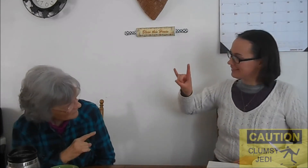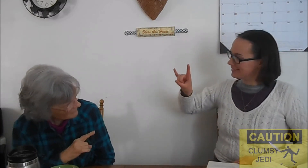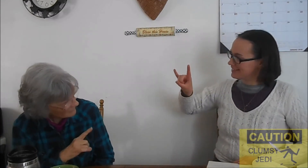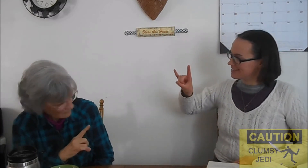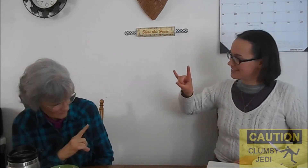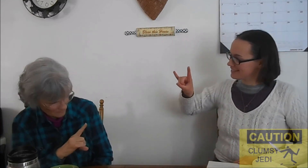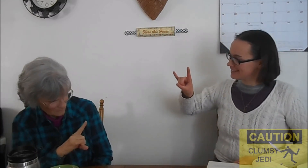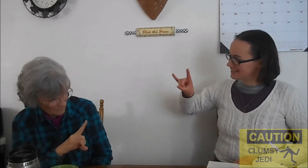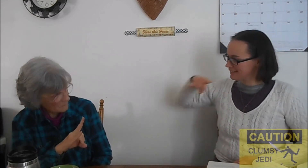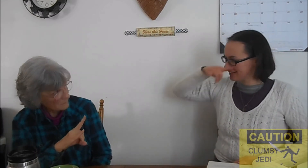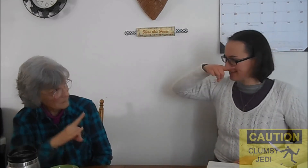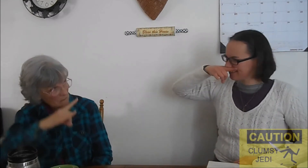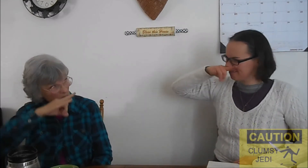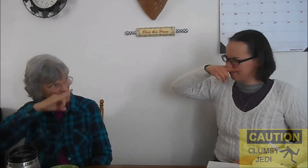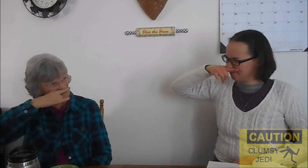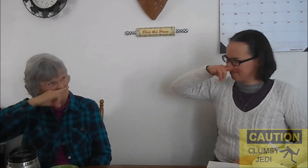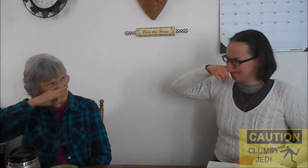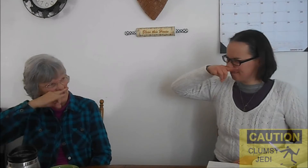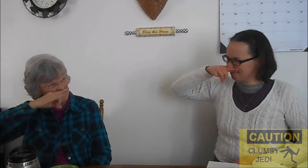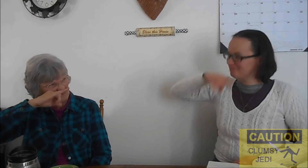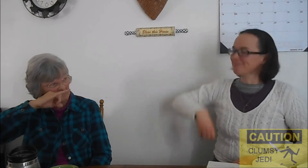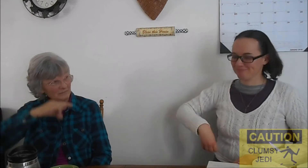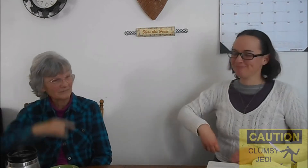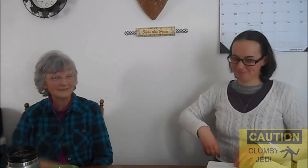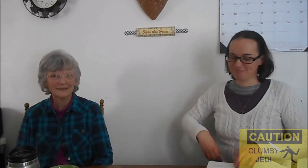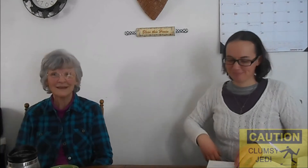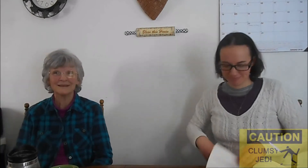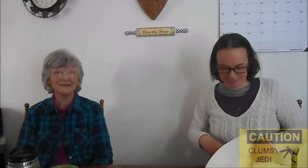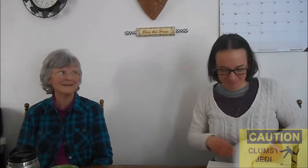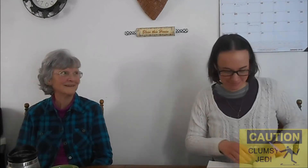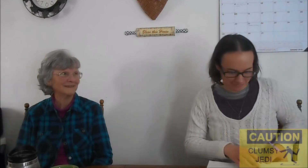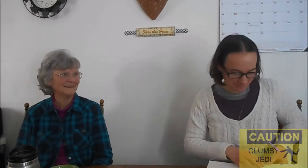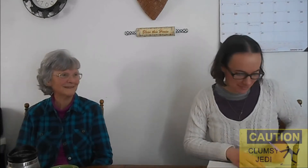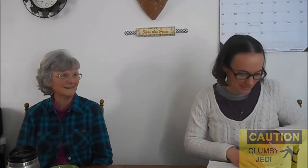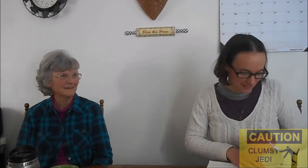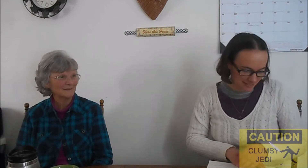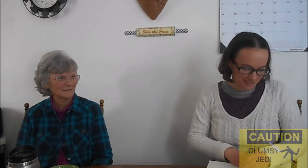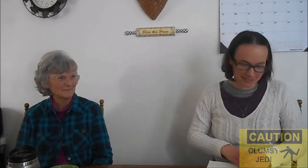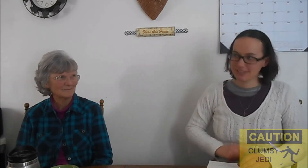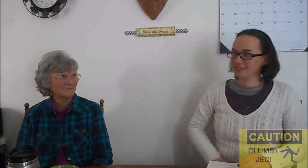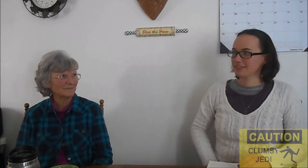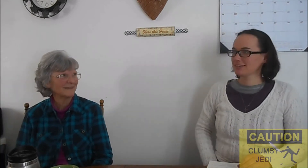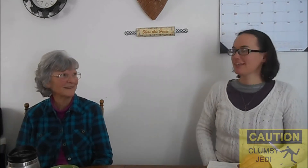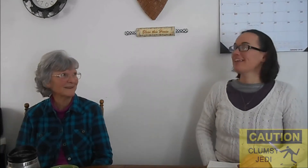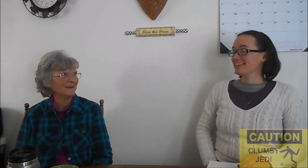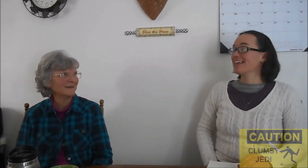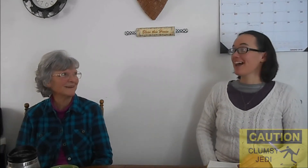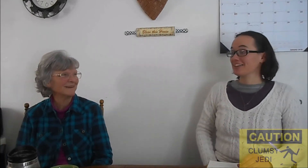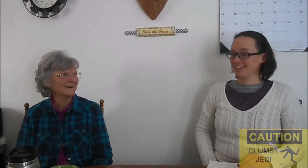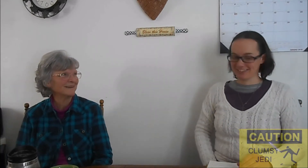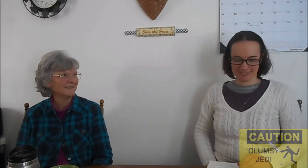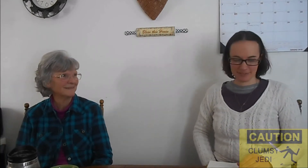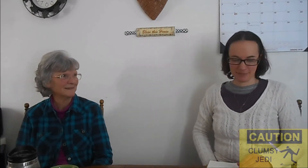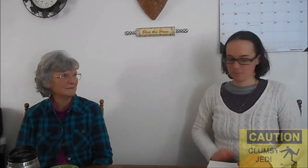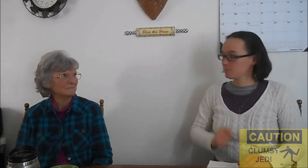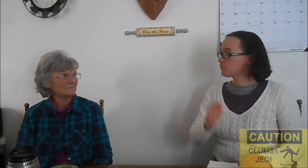This? Kid? Uh huh. Oh, I got a runny nose. Exactly. That's funny.